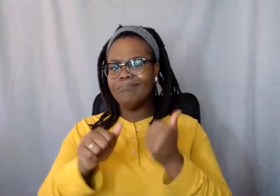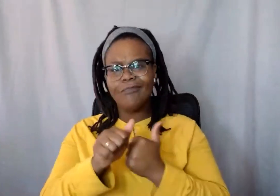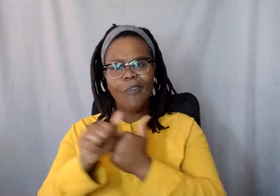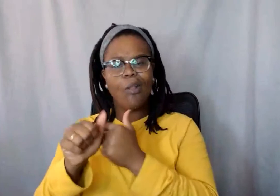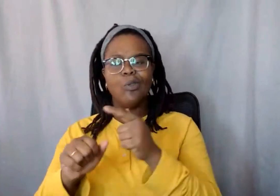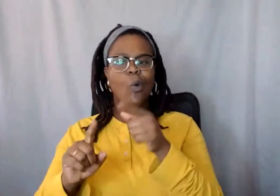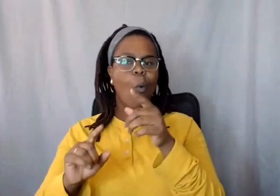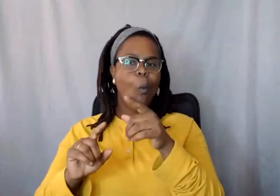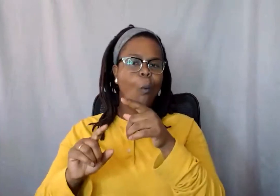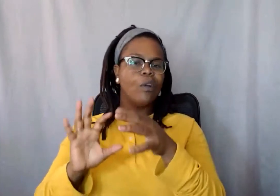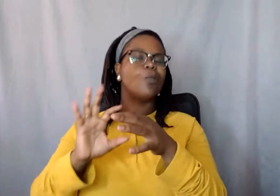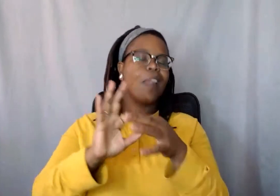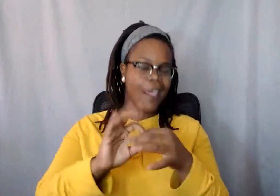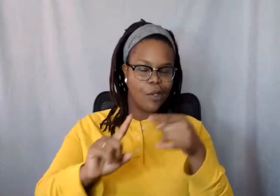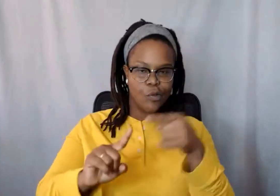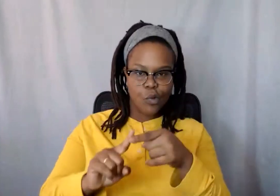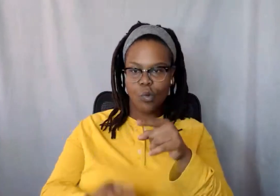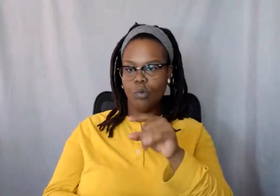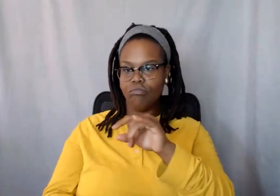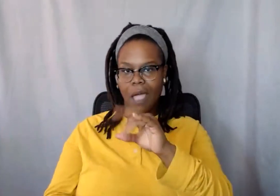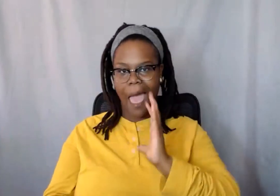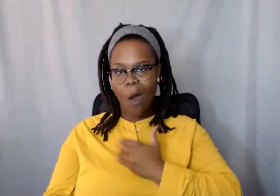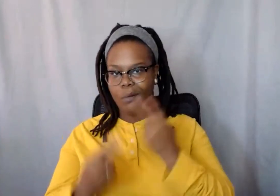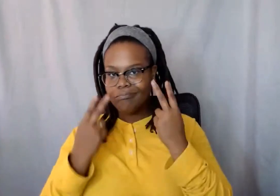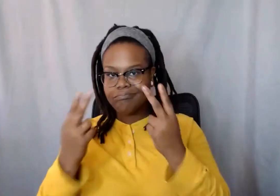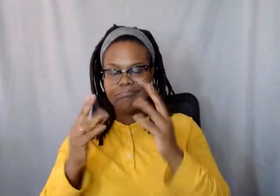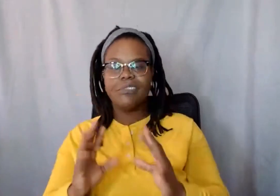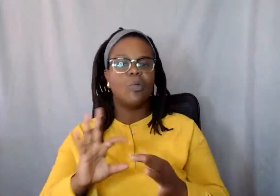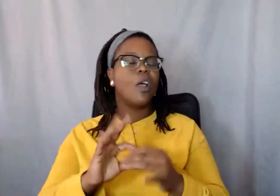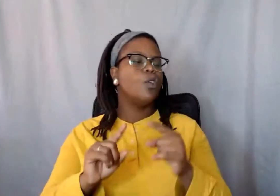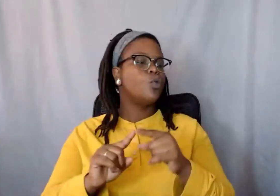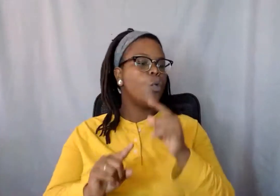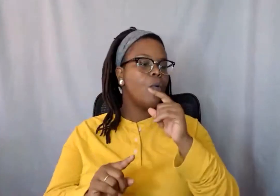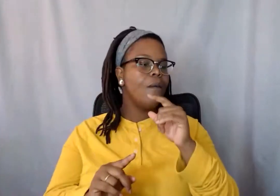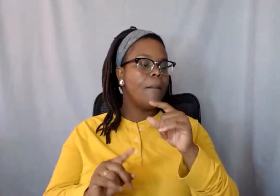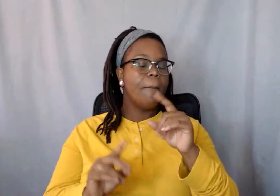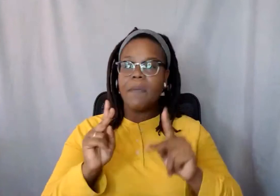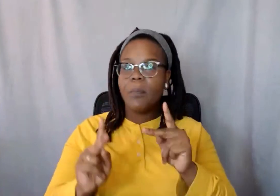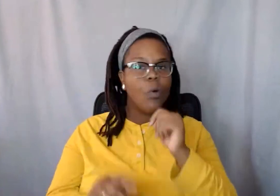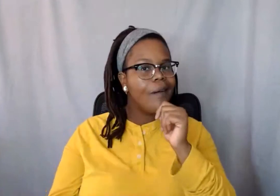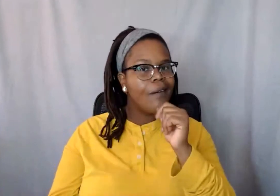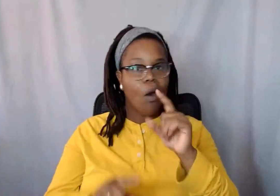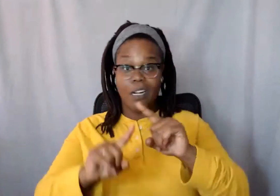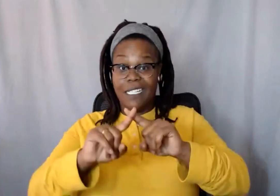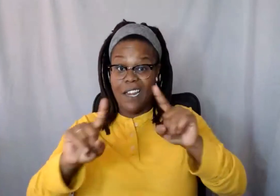to learn about people who are different from you. And so this event tomorrow will focus on Mexican Americans